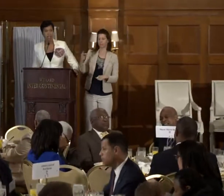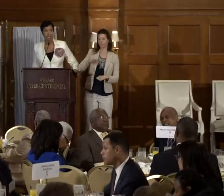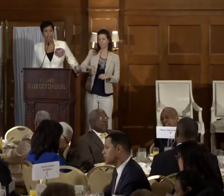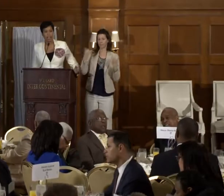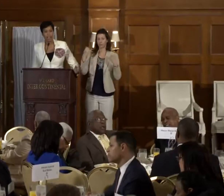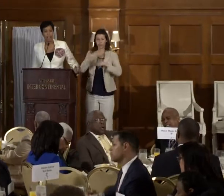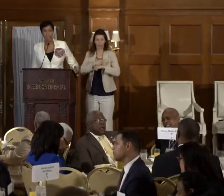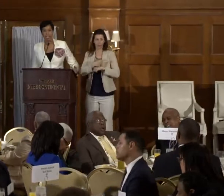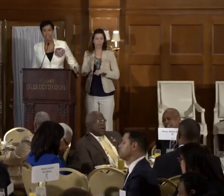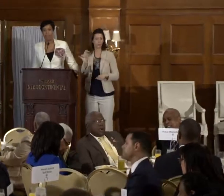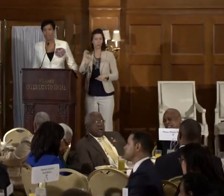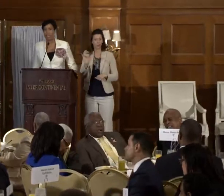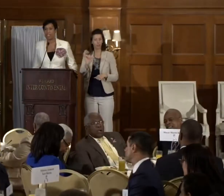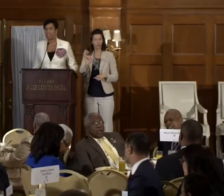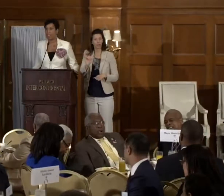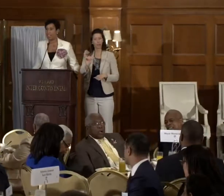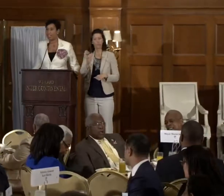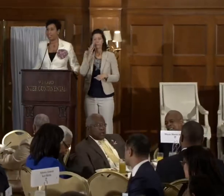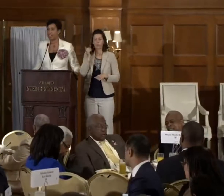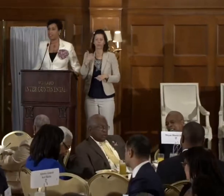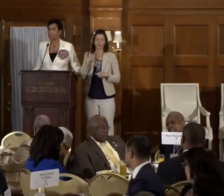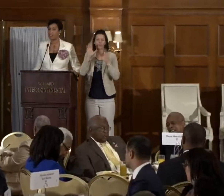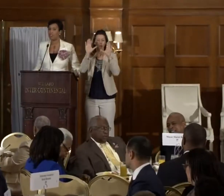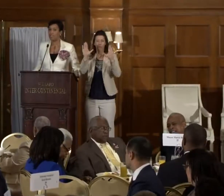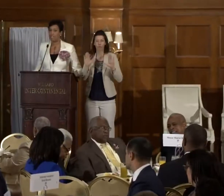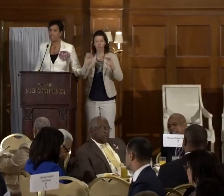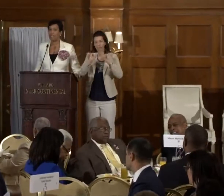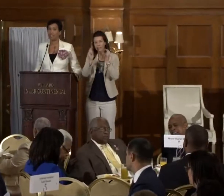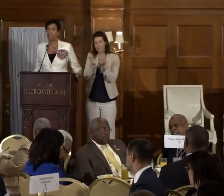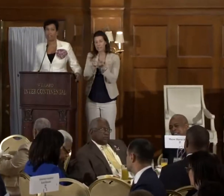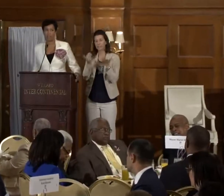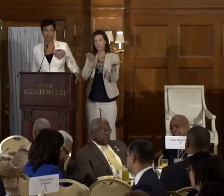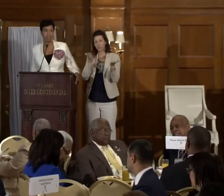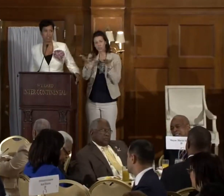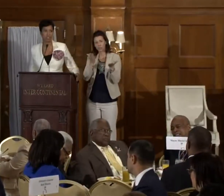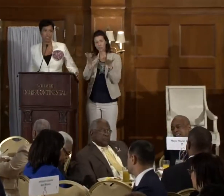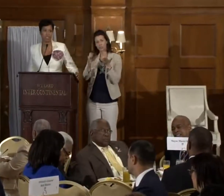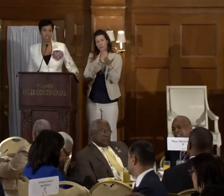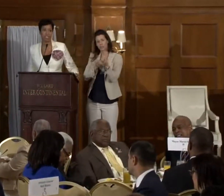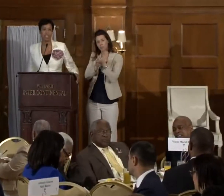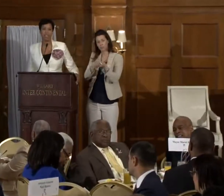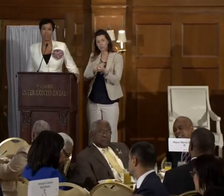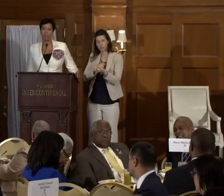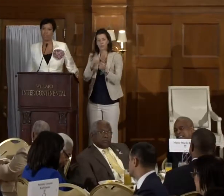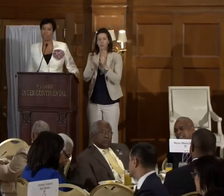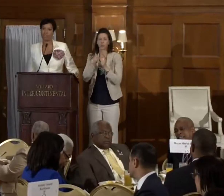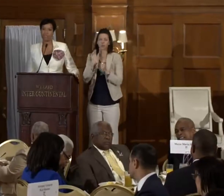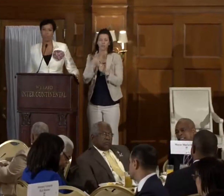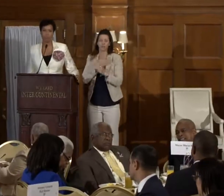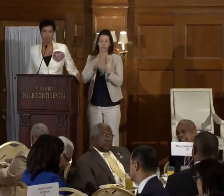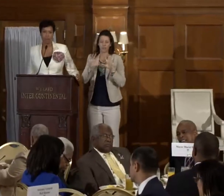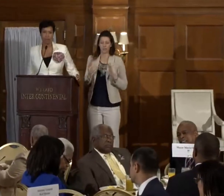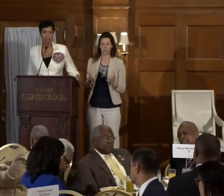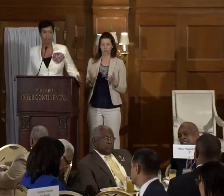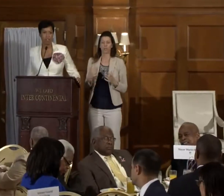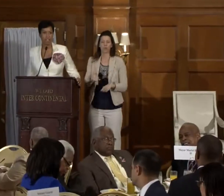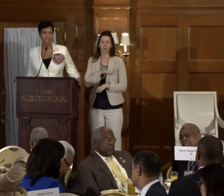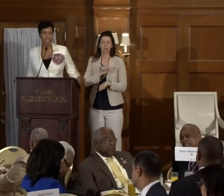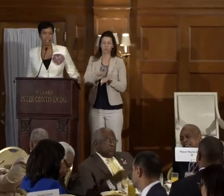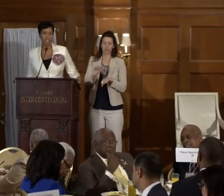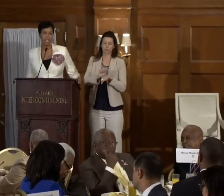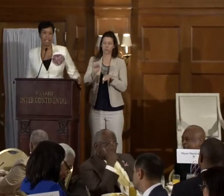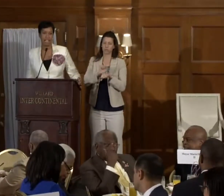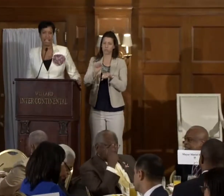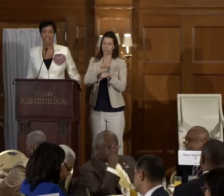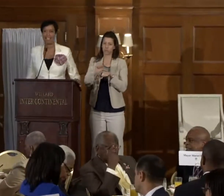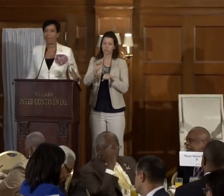well, and I am, to have a great team that serves me and the Bowser administration that works super hard all